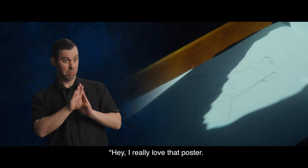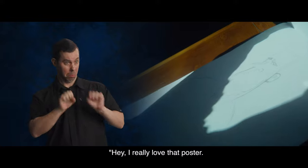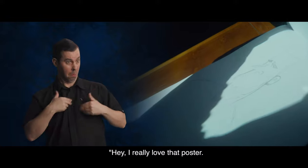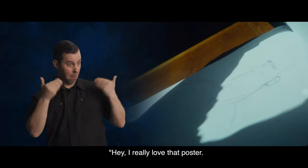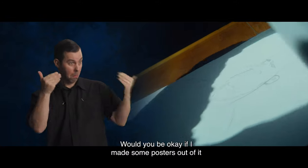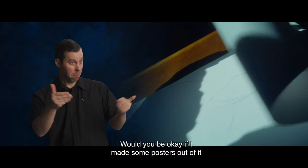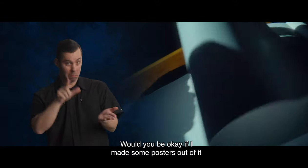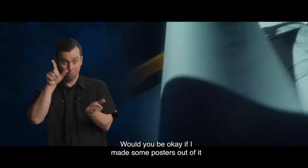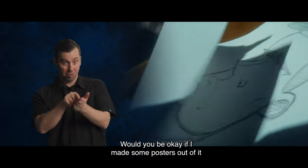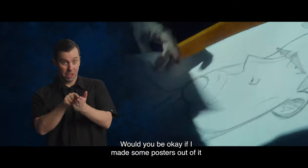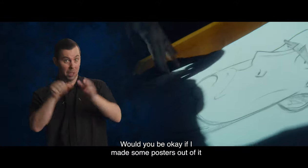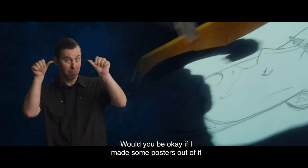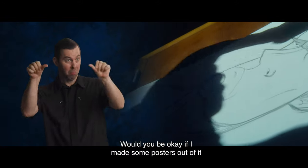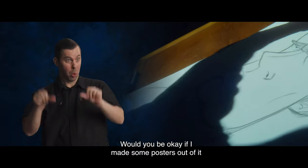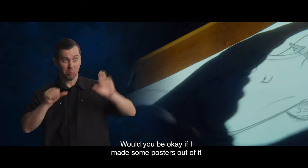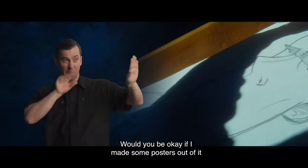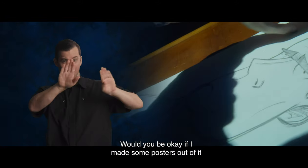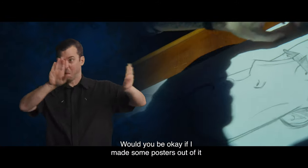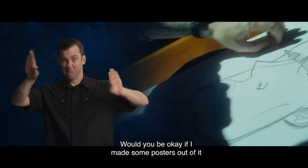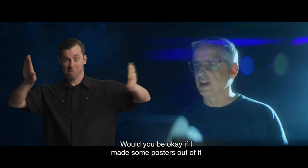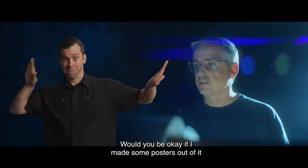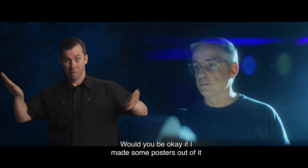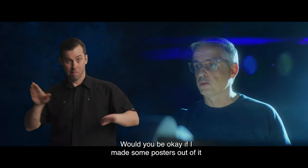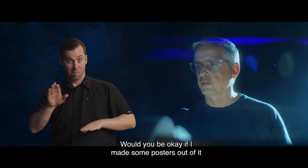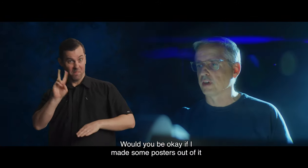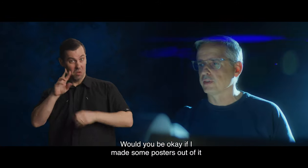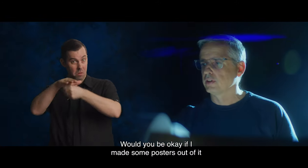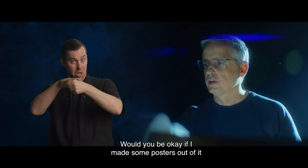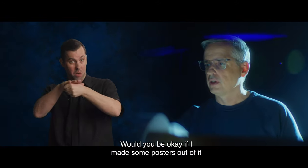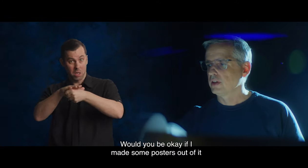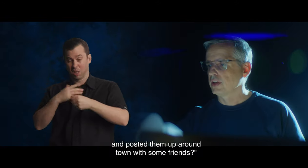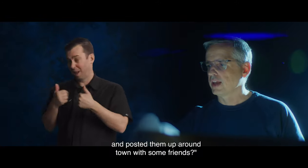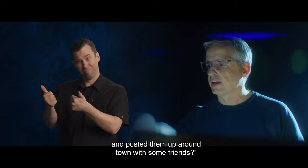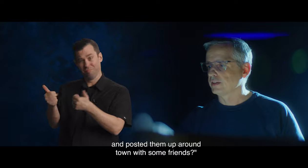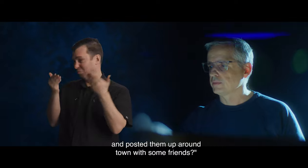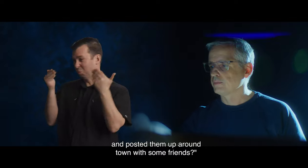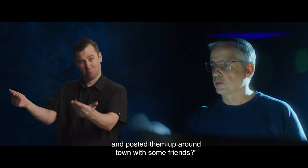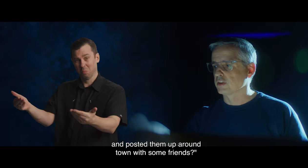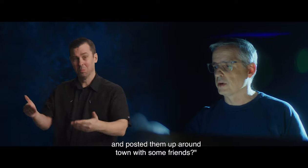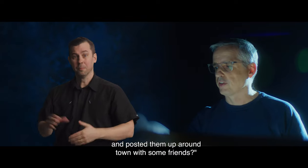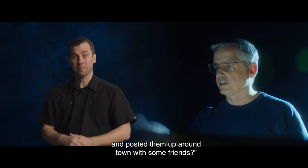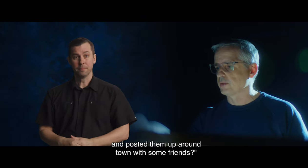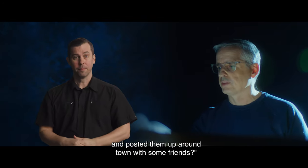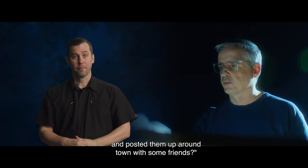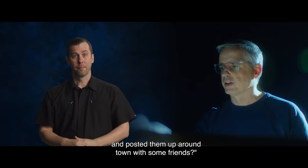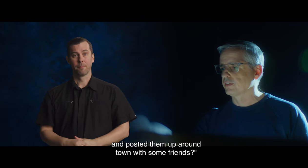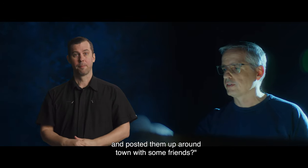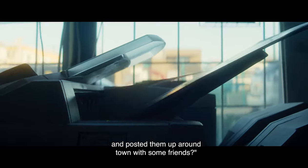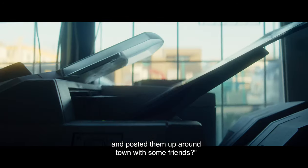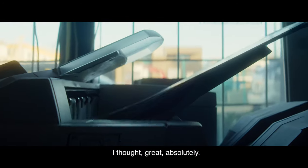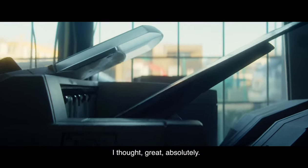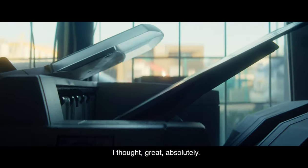love that poster. Would you be okay if I made some posters out of it and posted them up around town with some